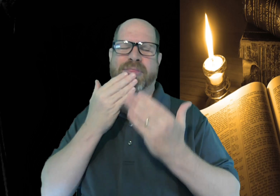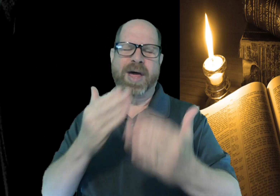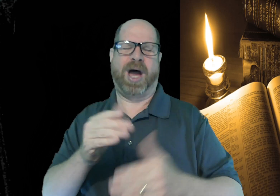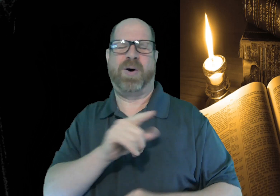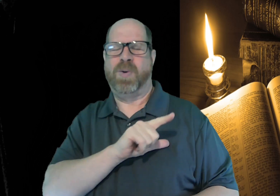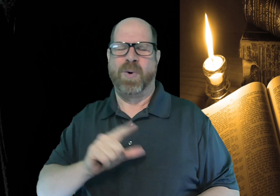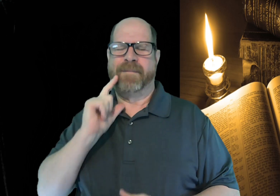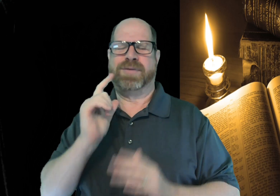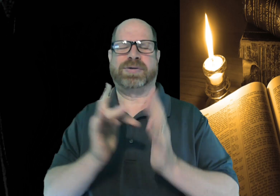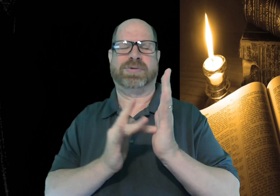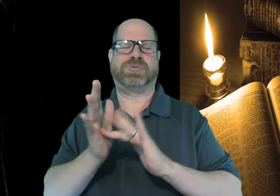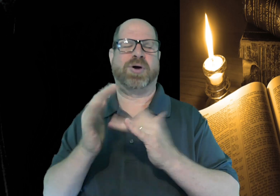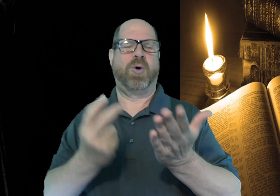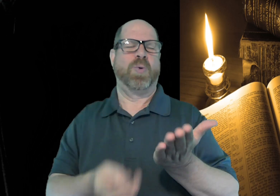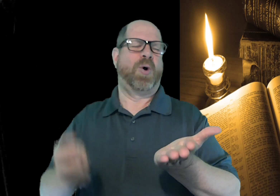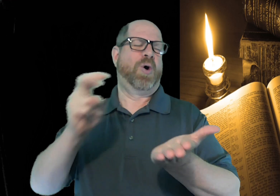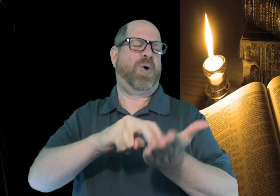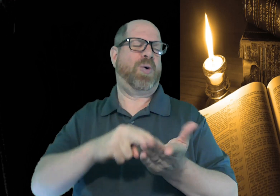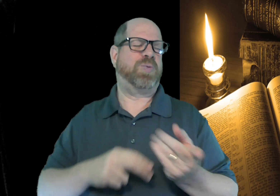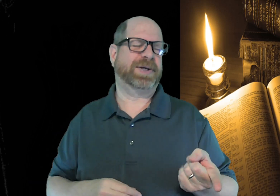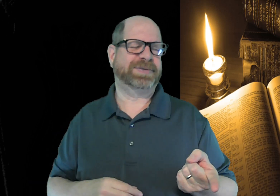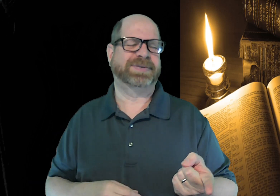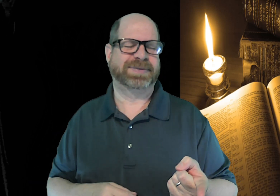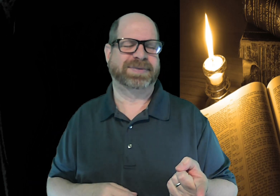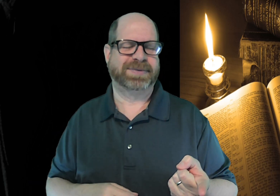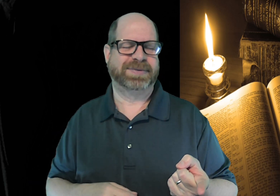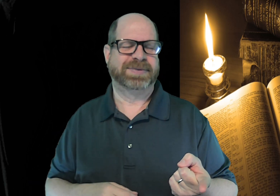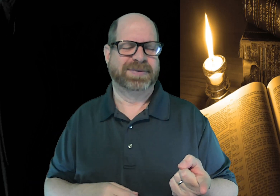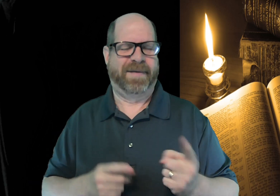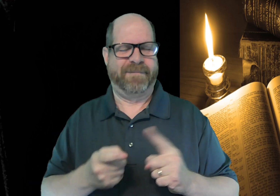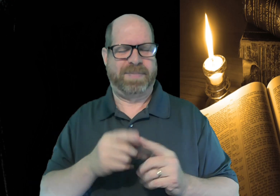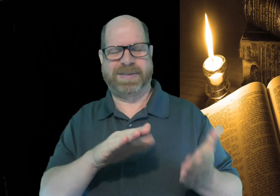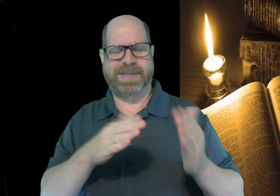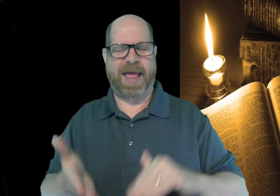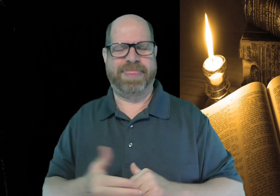really thank you lord for jesus he is risen from the dead